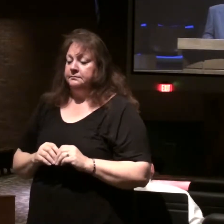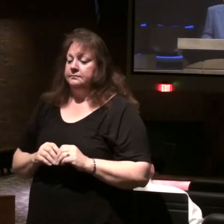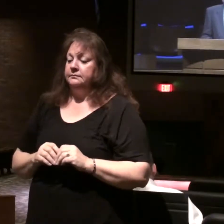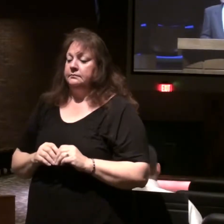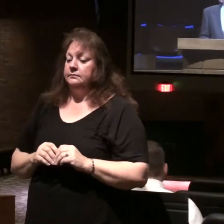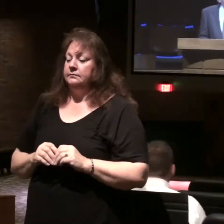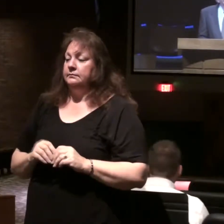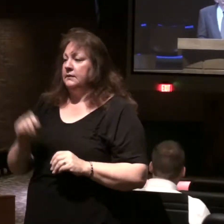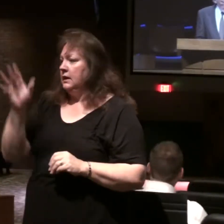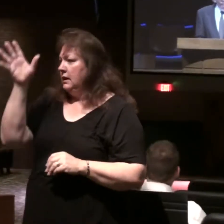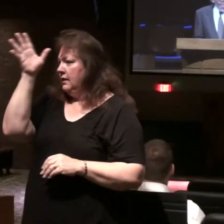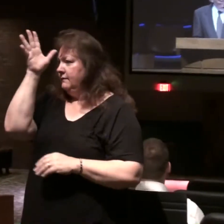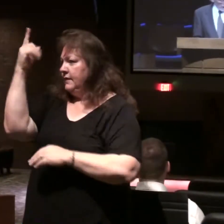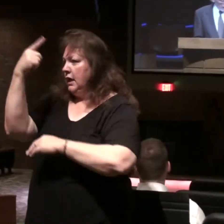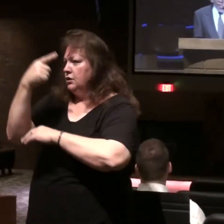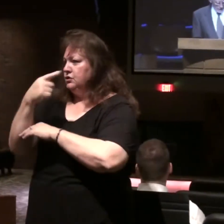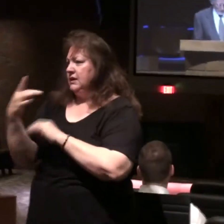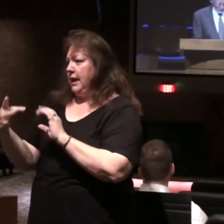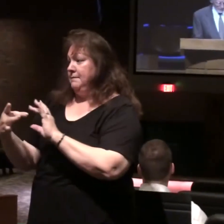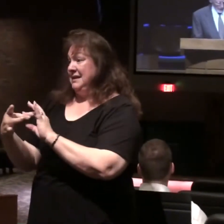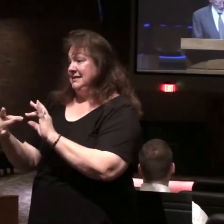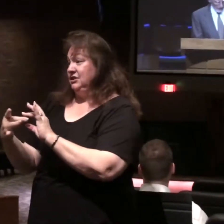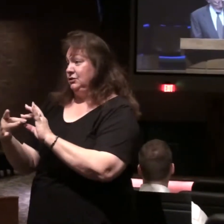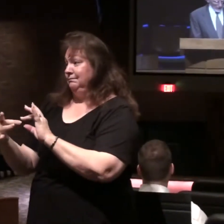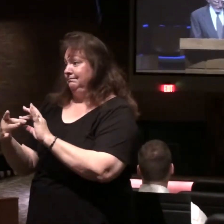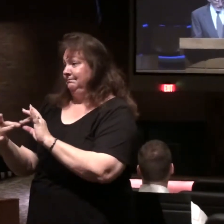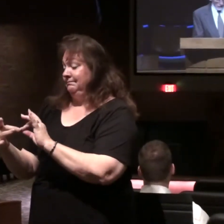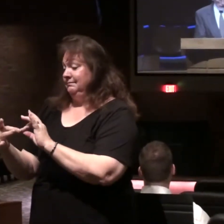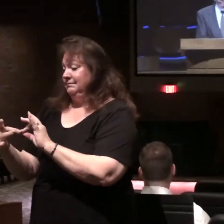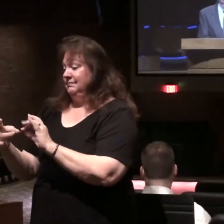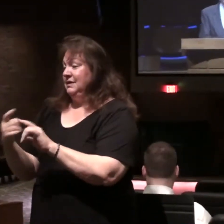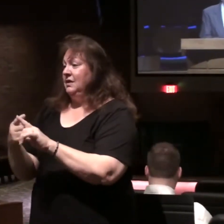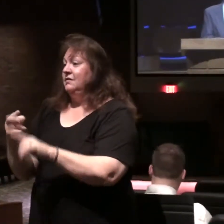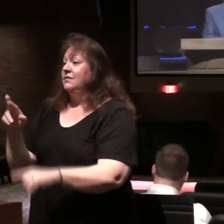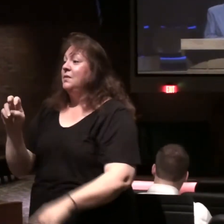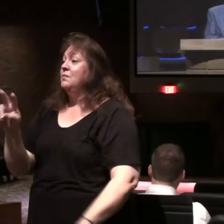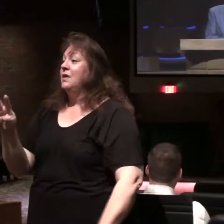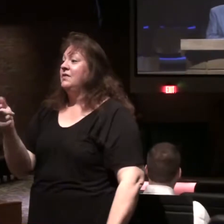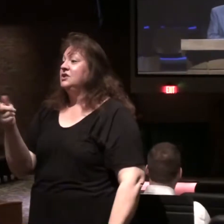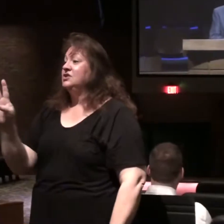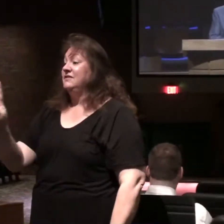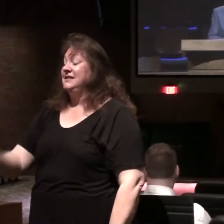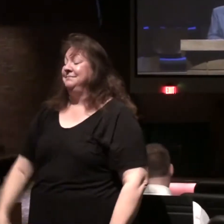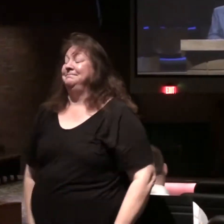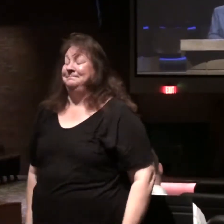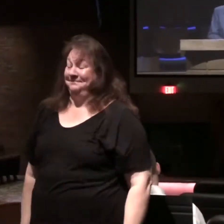I have a Father's Day message today, and it comes out of Revelation 17.